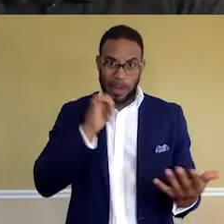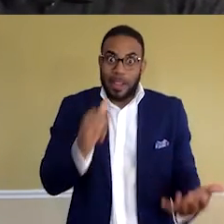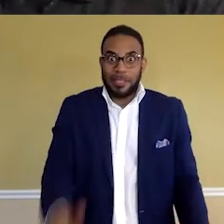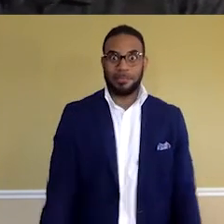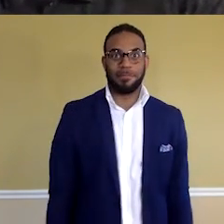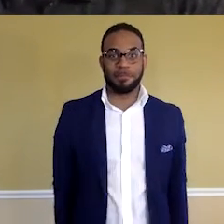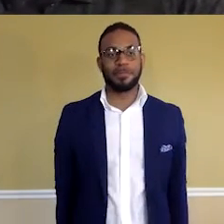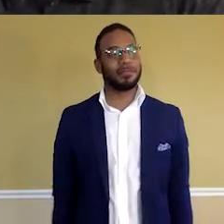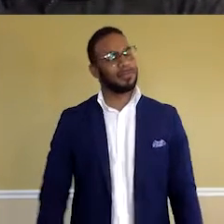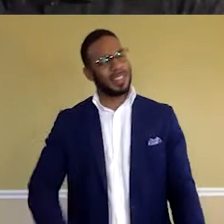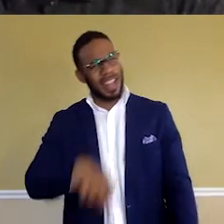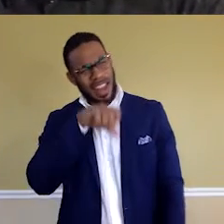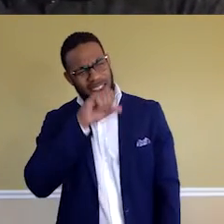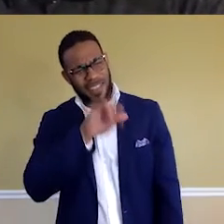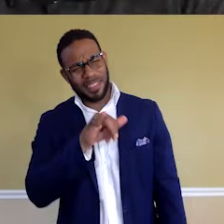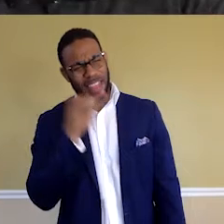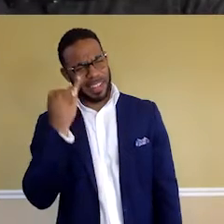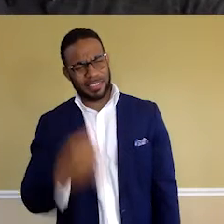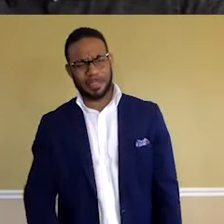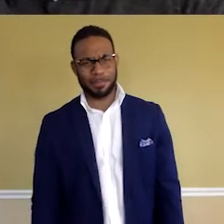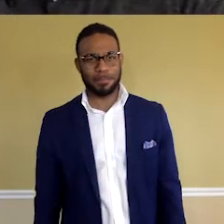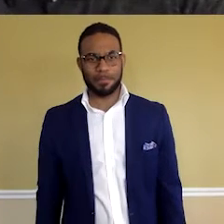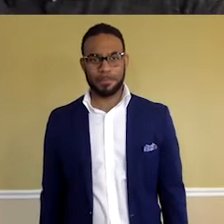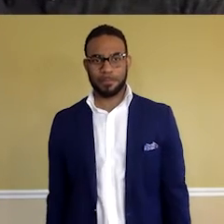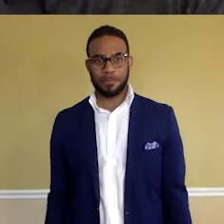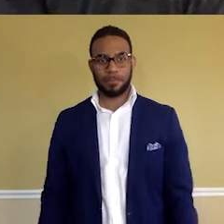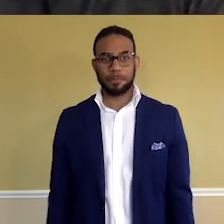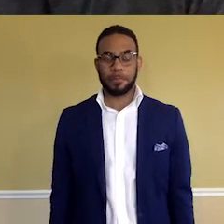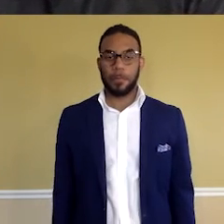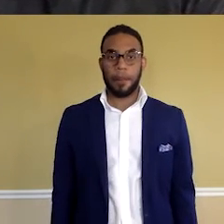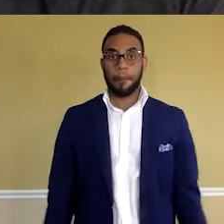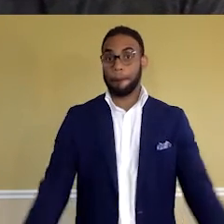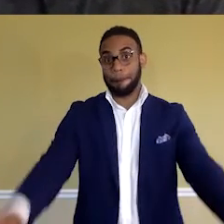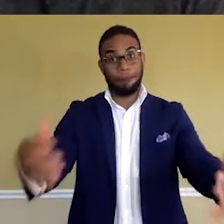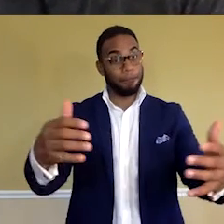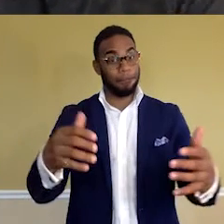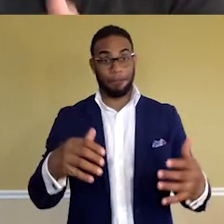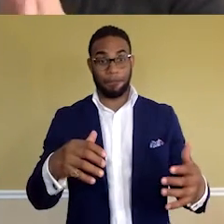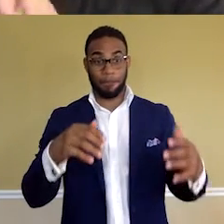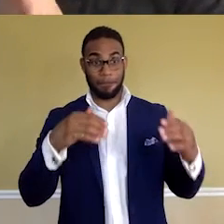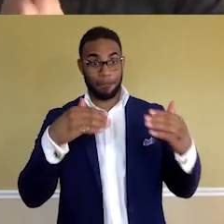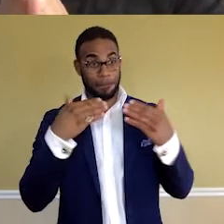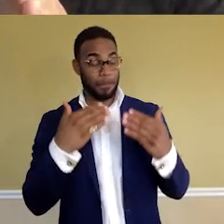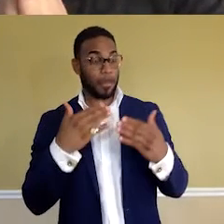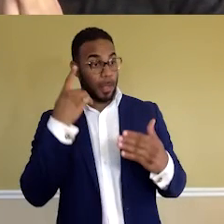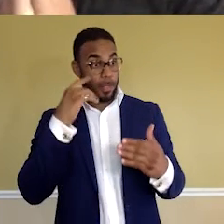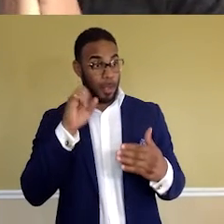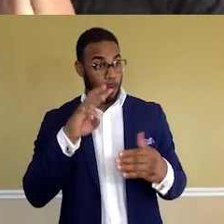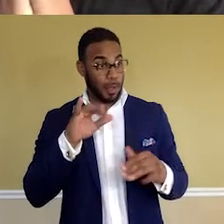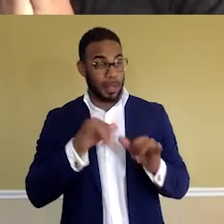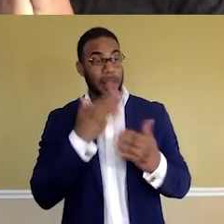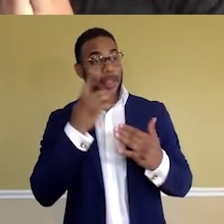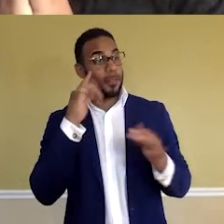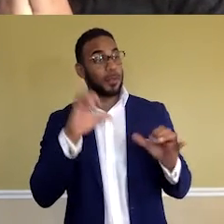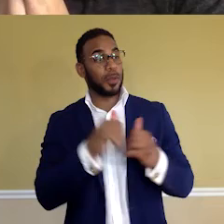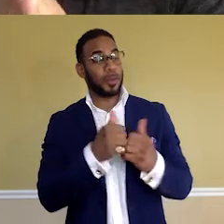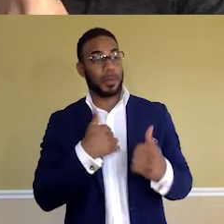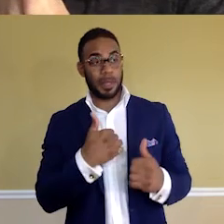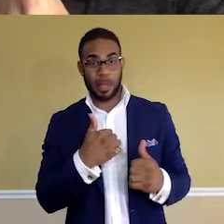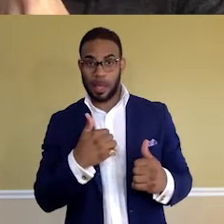I love that. I love that. Yeah. Well, Christina Beckford, software engineer, thank you for doing this with me. I enjoyed this very